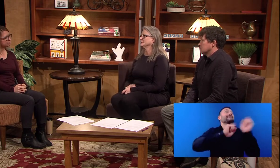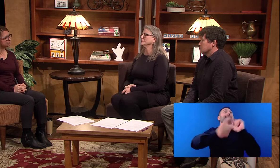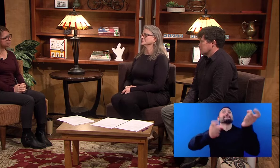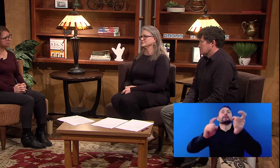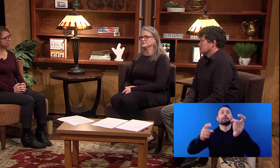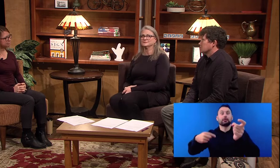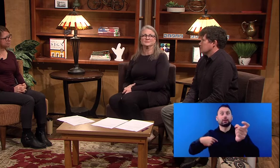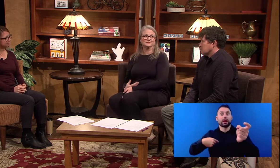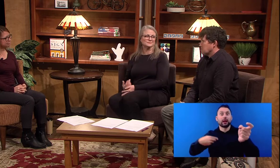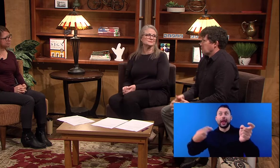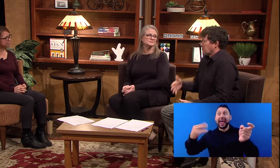Good.